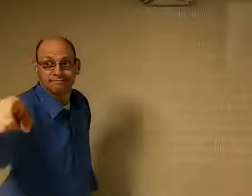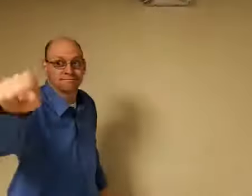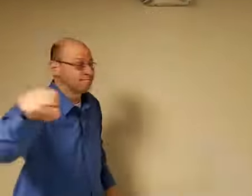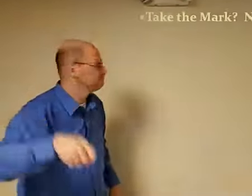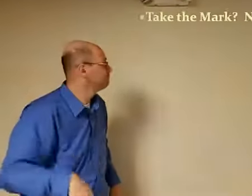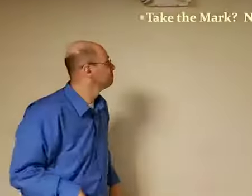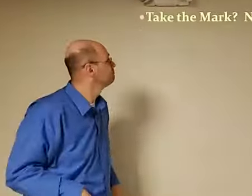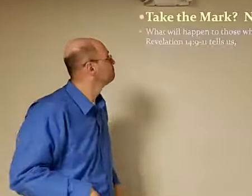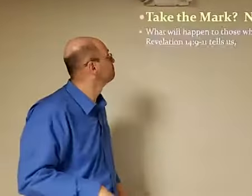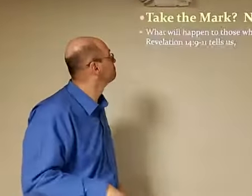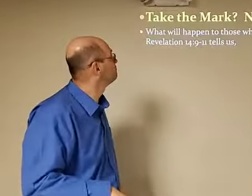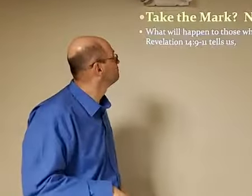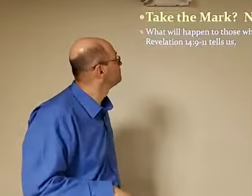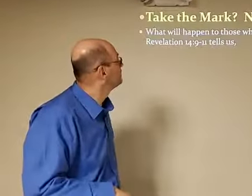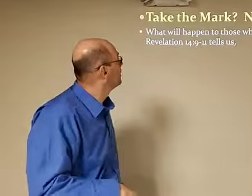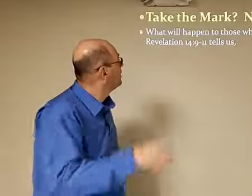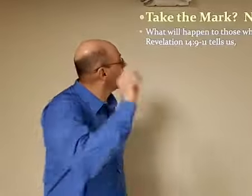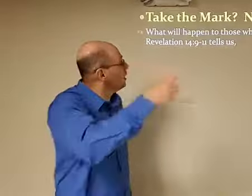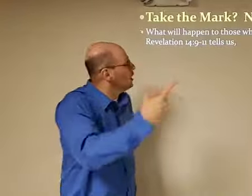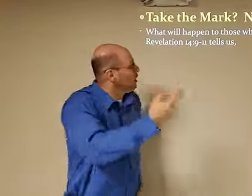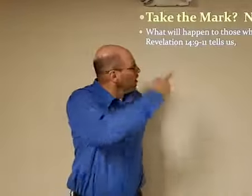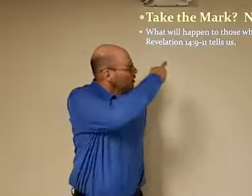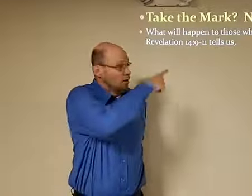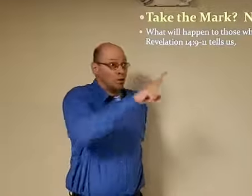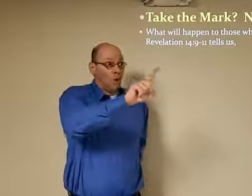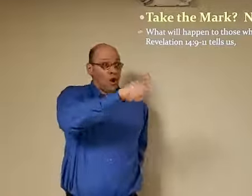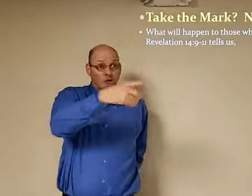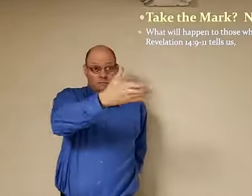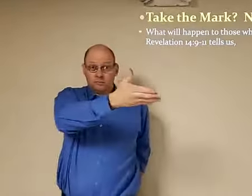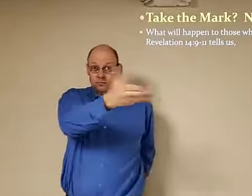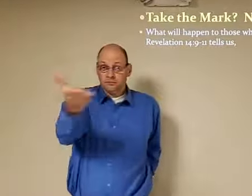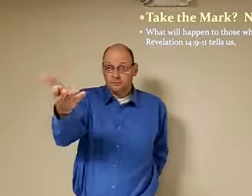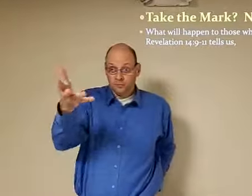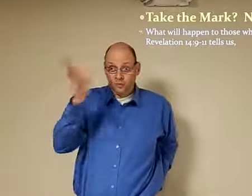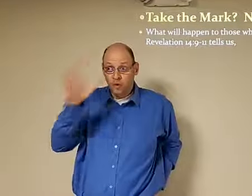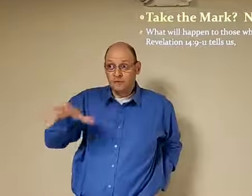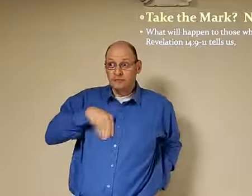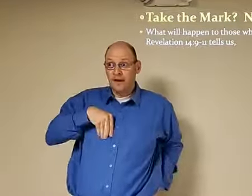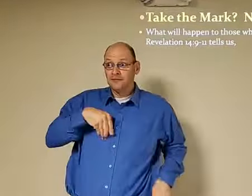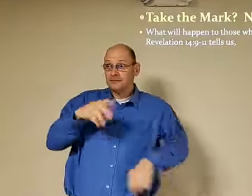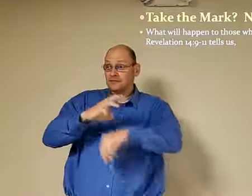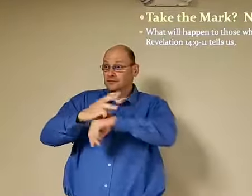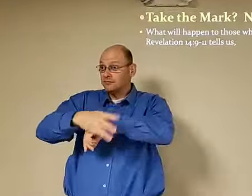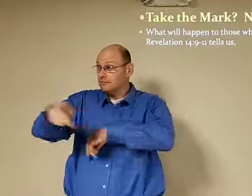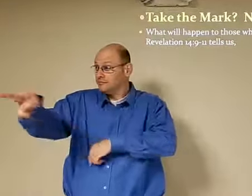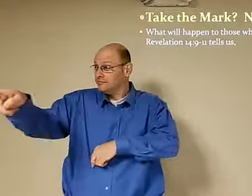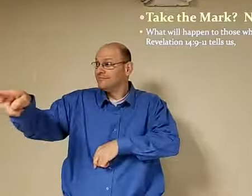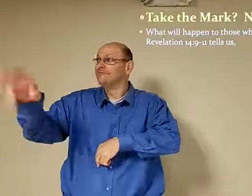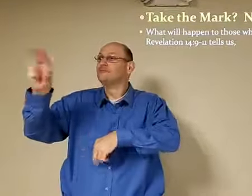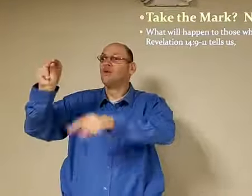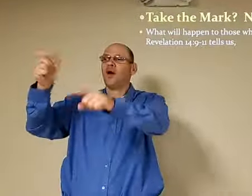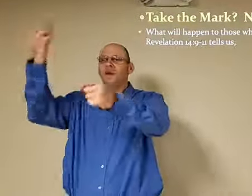these features, we just know the Lord's coming. So, here's a question for you. Take the mark.